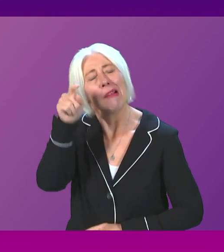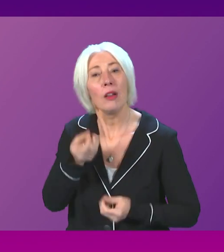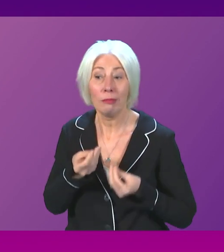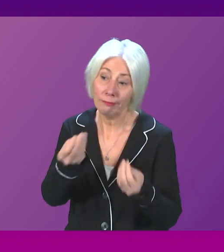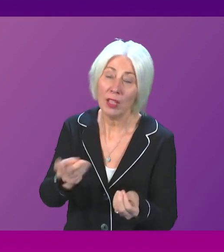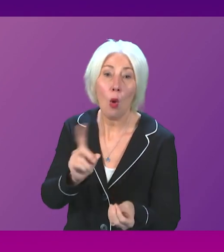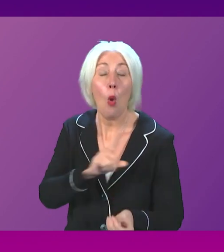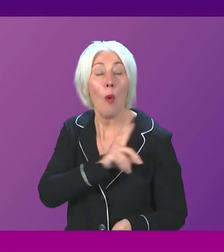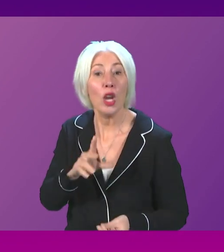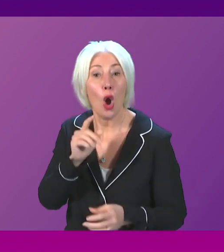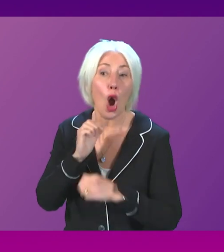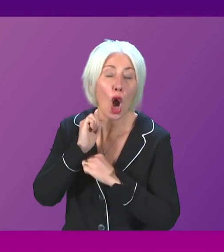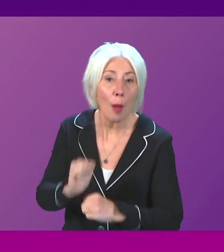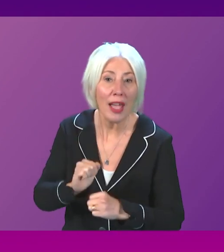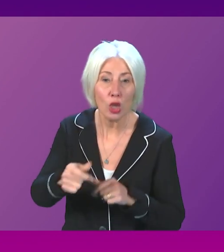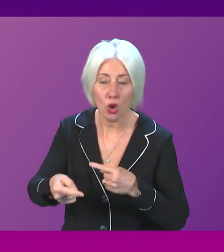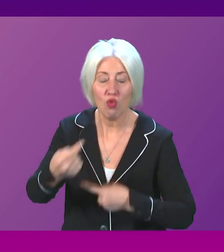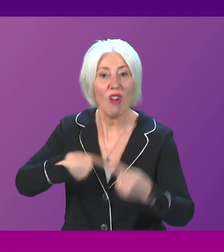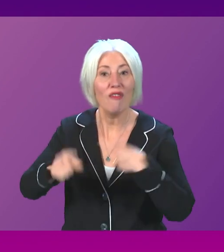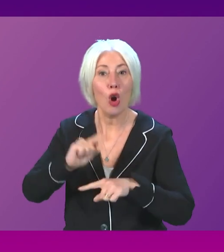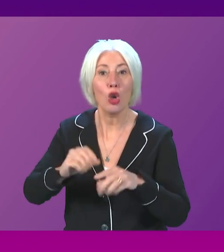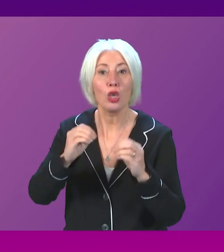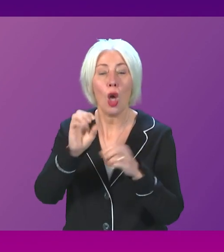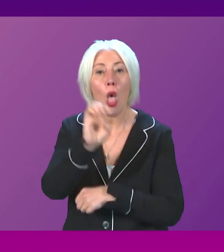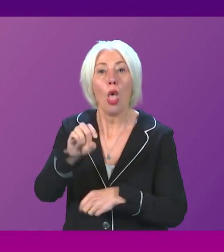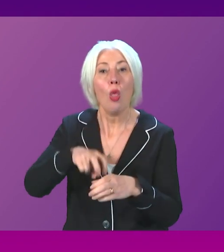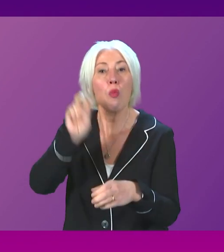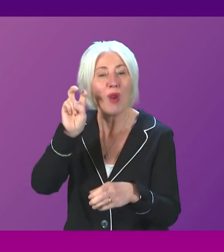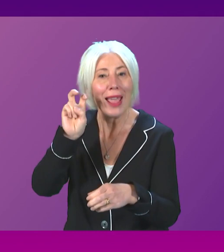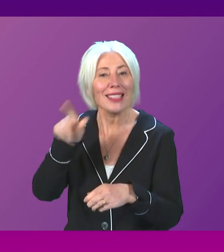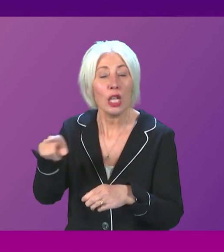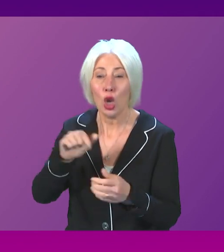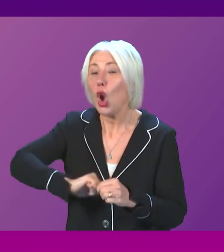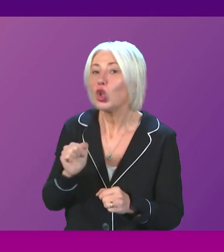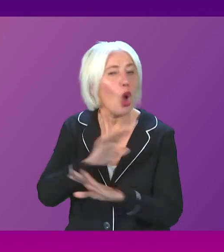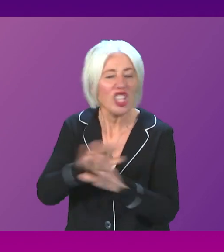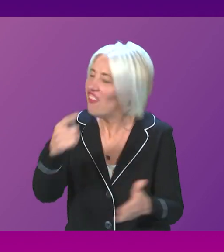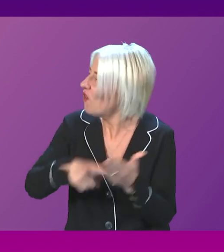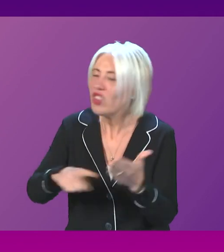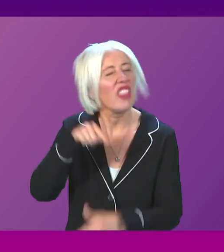start by committing to reverse the Brexit that Scotland did not go for.